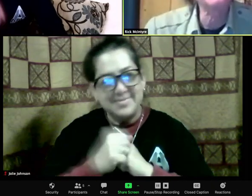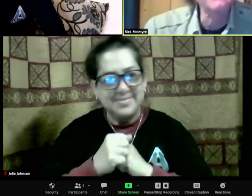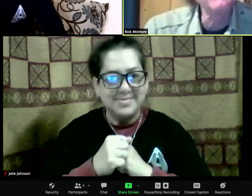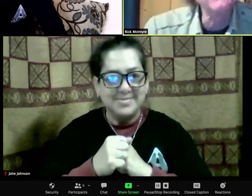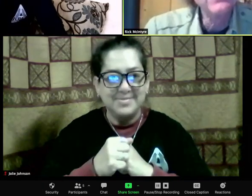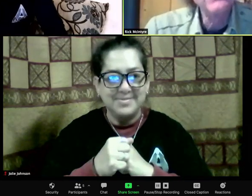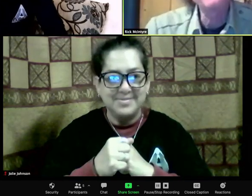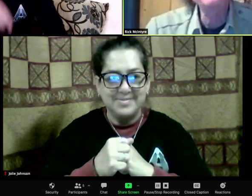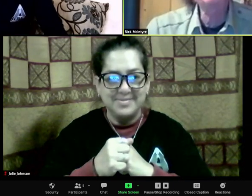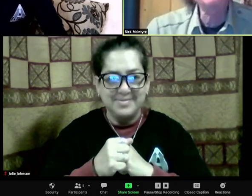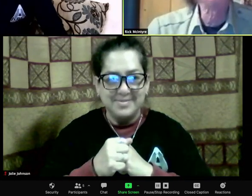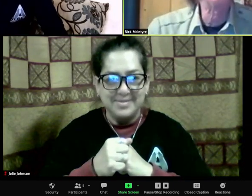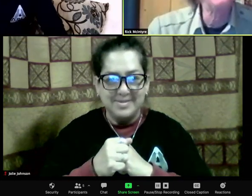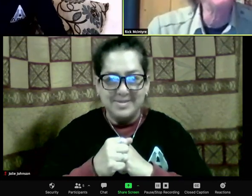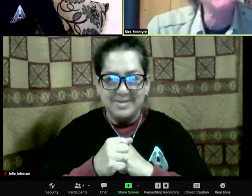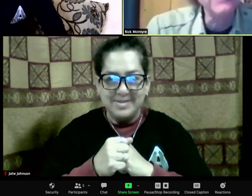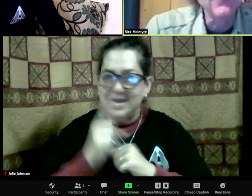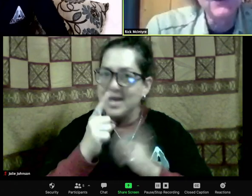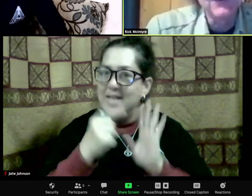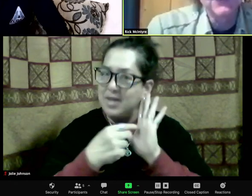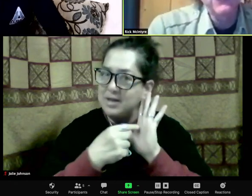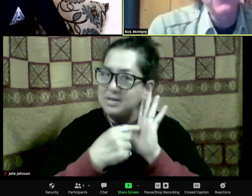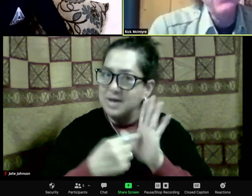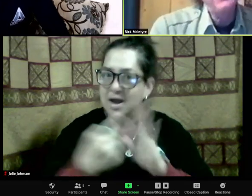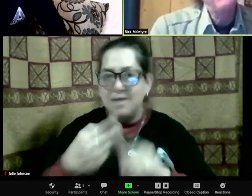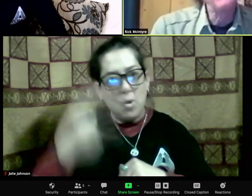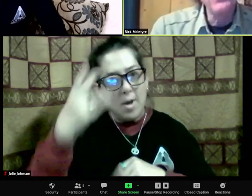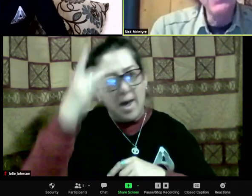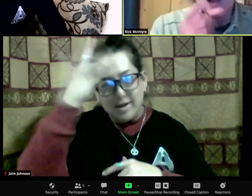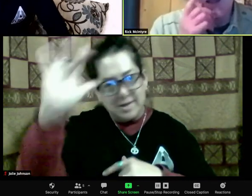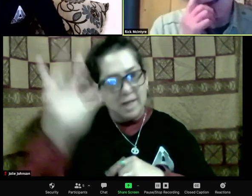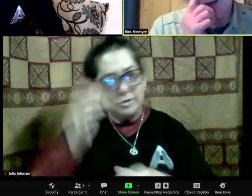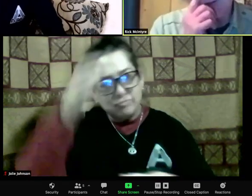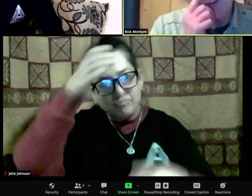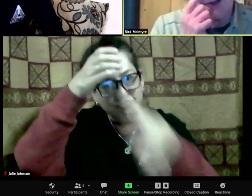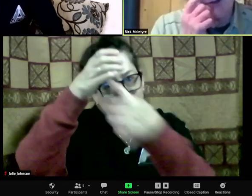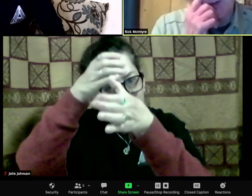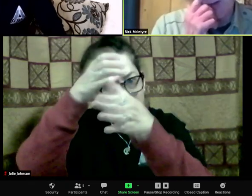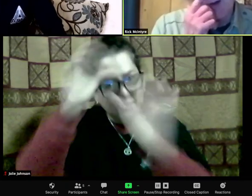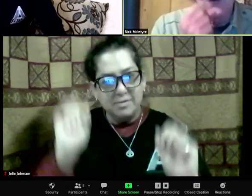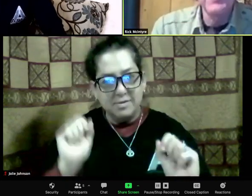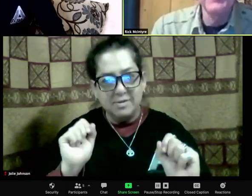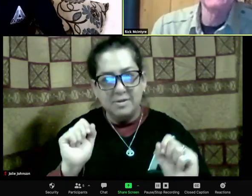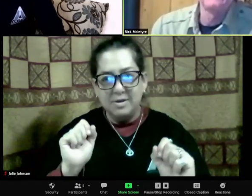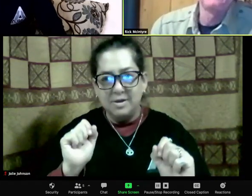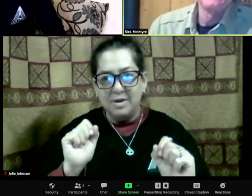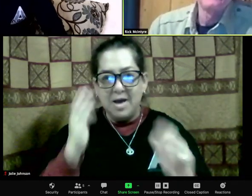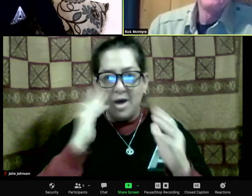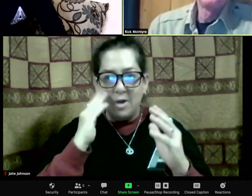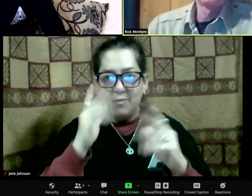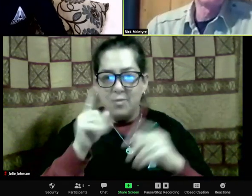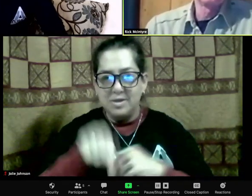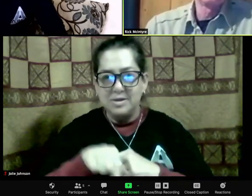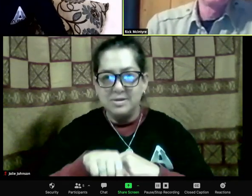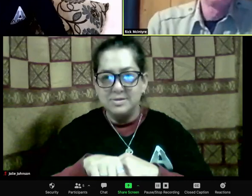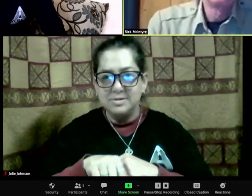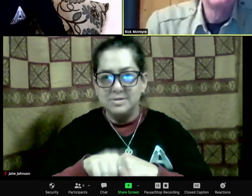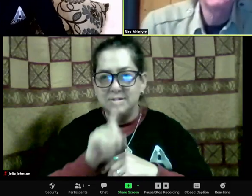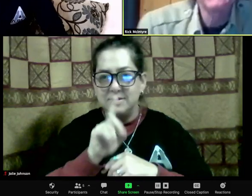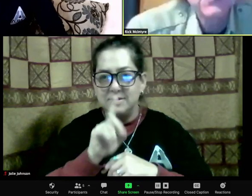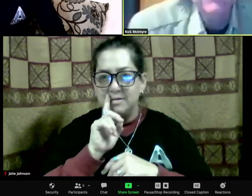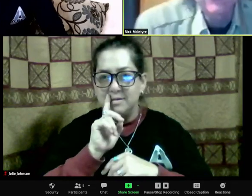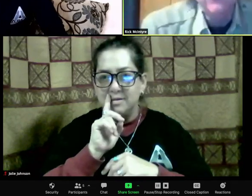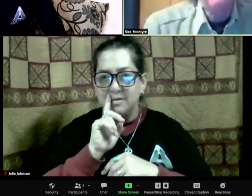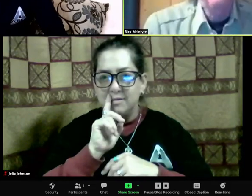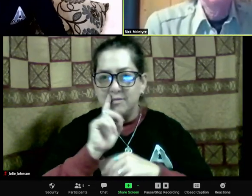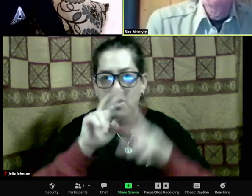he's scared to death of the old lady that lives out in the woods because he thinks that she's a witch and she has magical powers. So